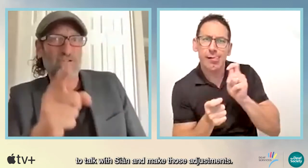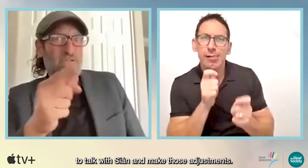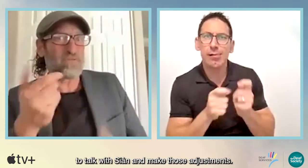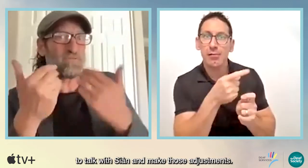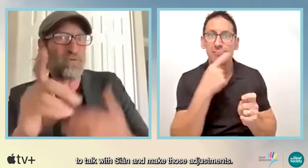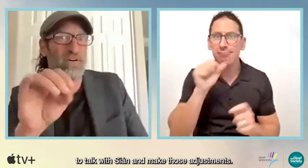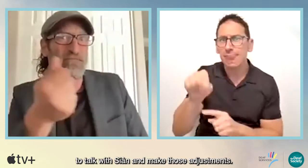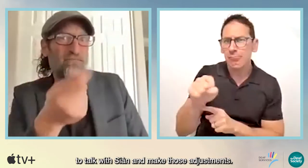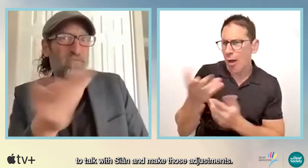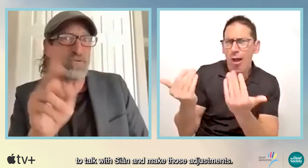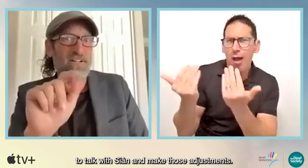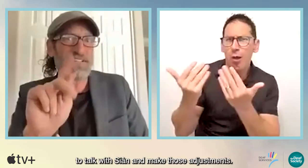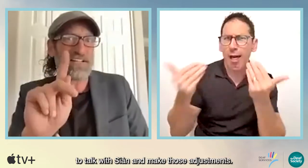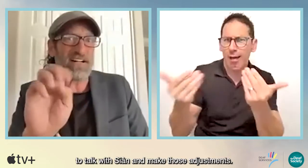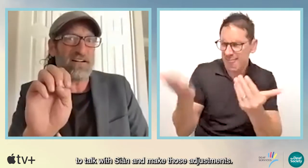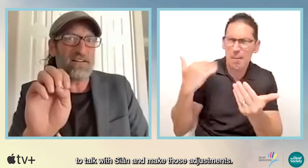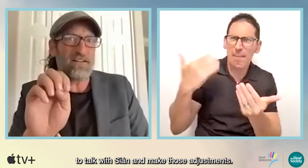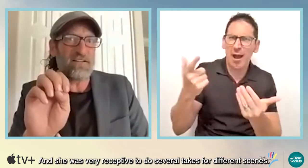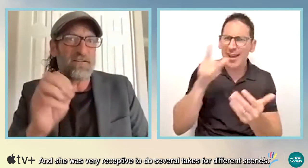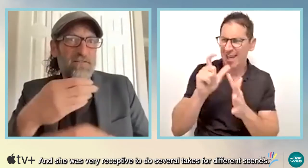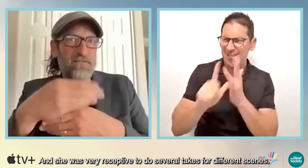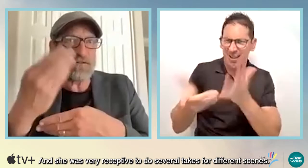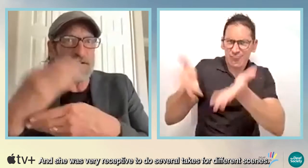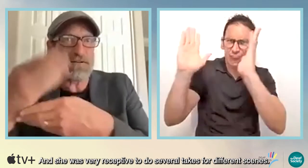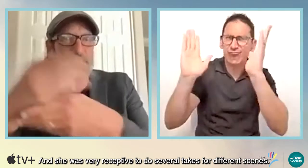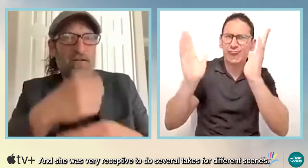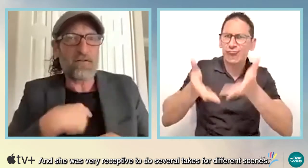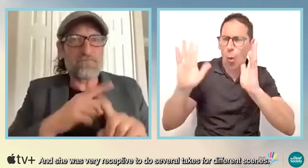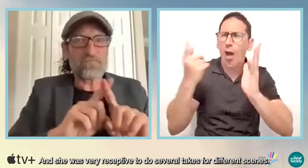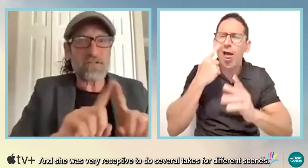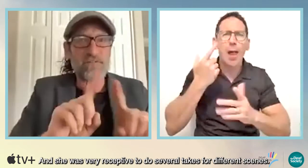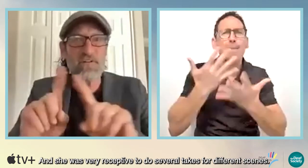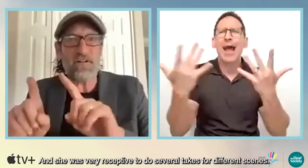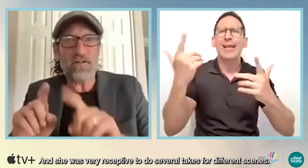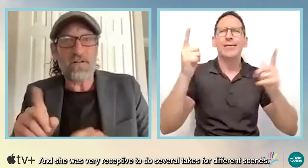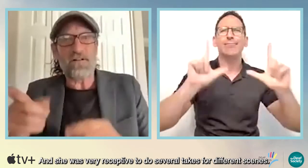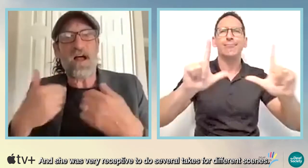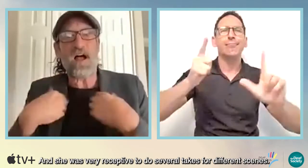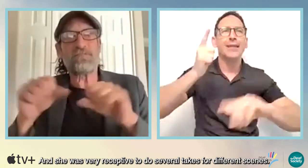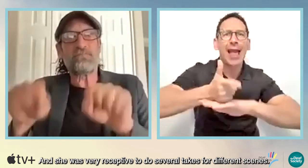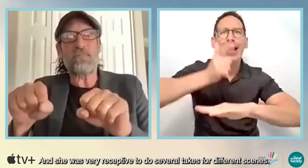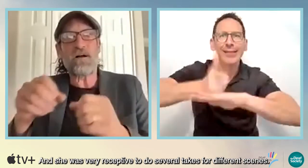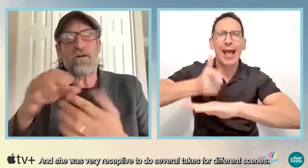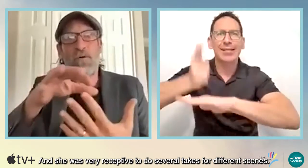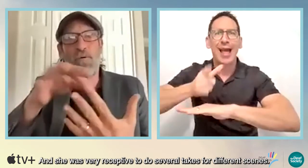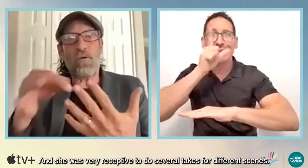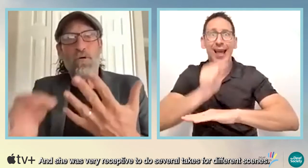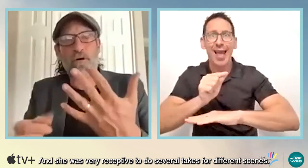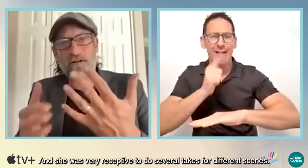make those adjustments. And she was very receptive to do several takes for different scenes.